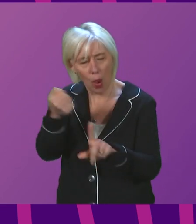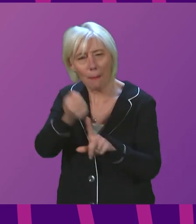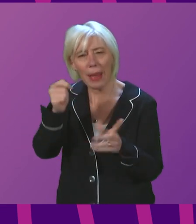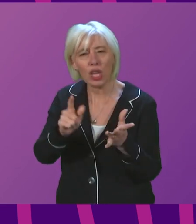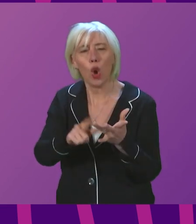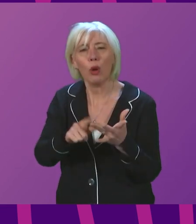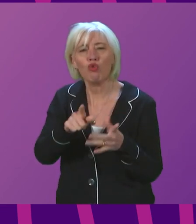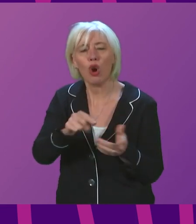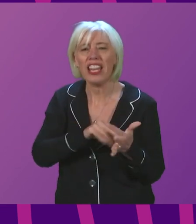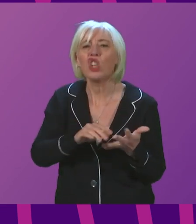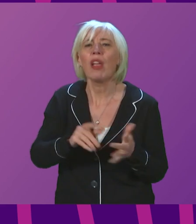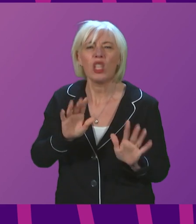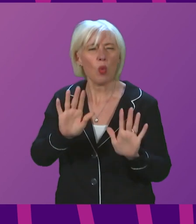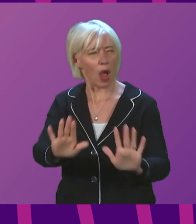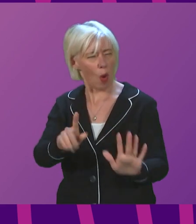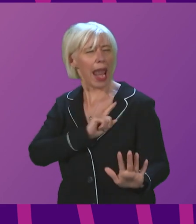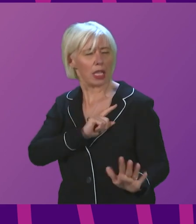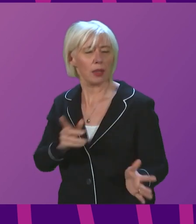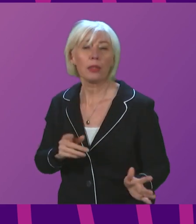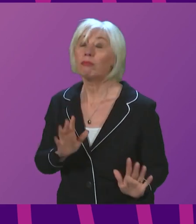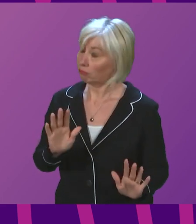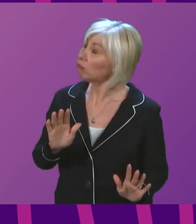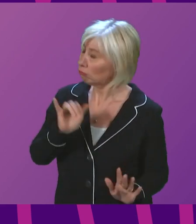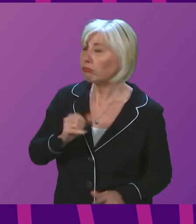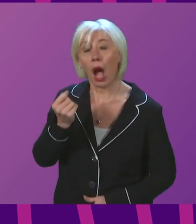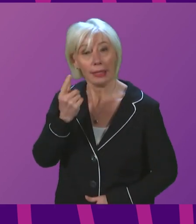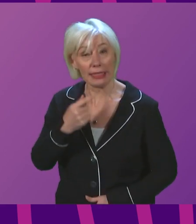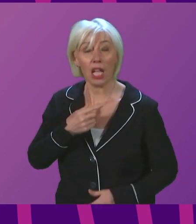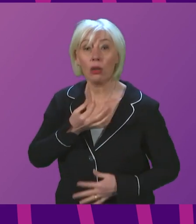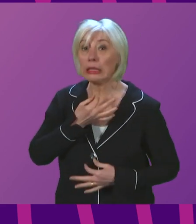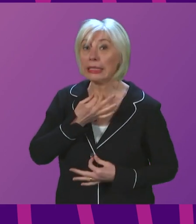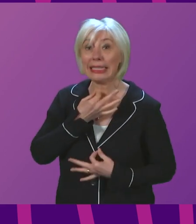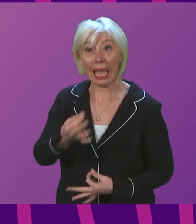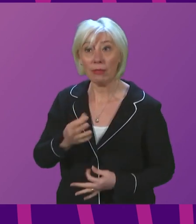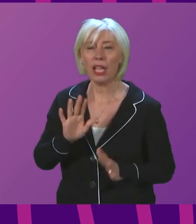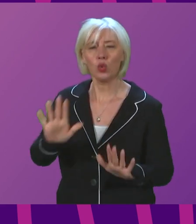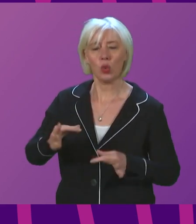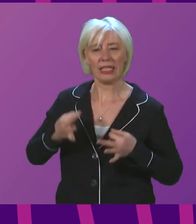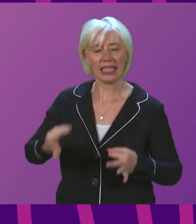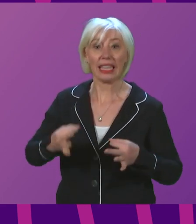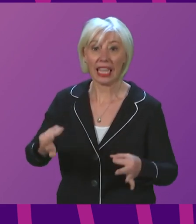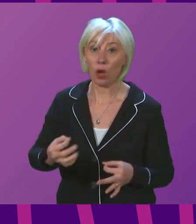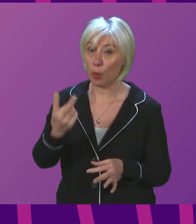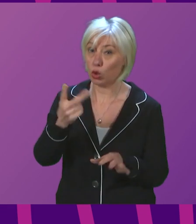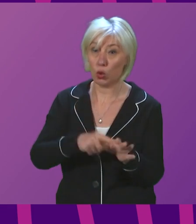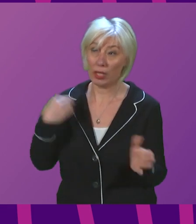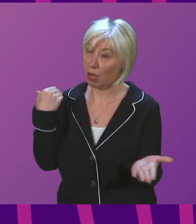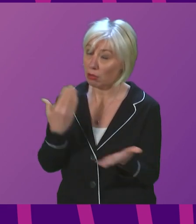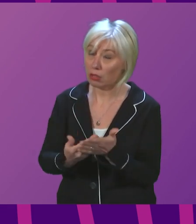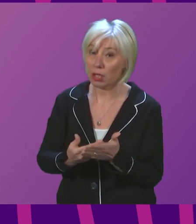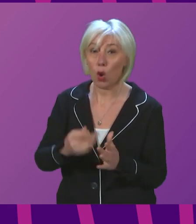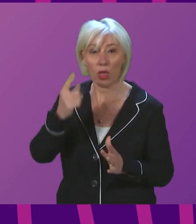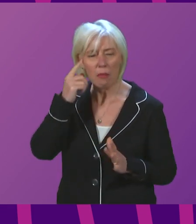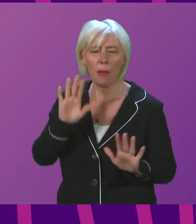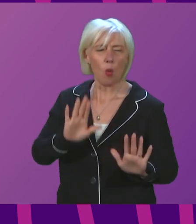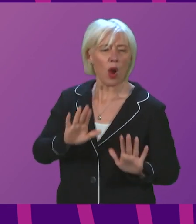NHS. I totally understand the temptation to delay, to hope after two long years of this that further steps might not